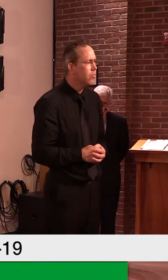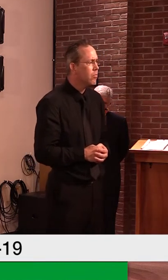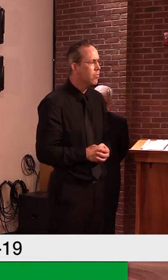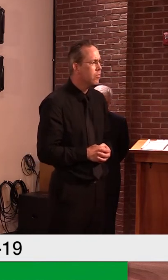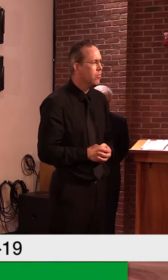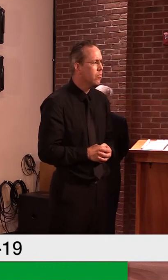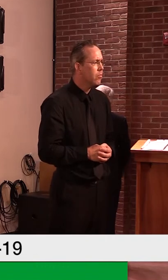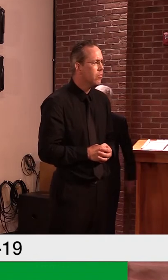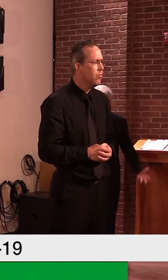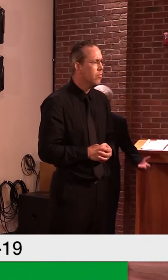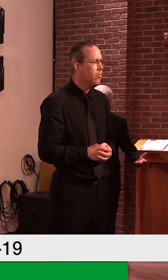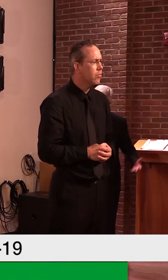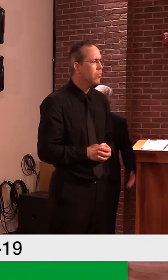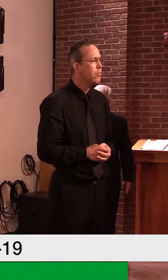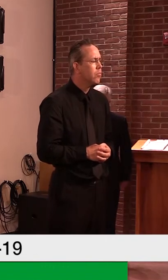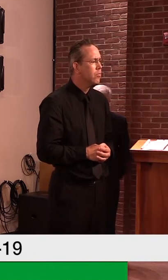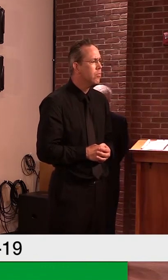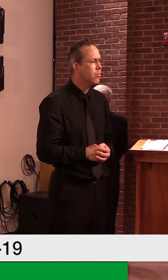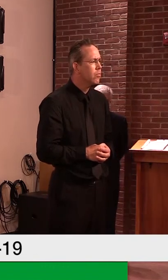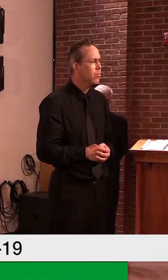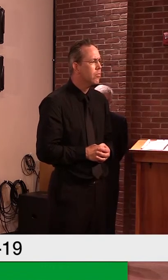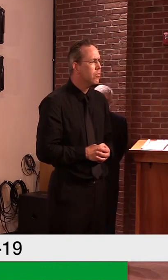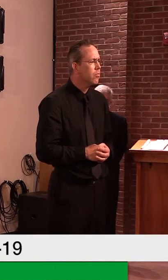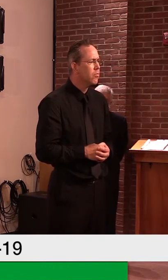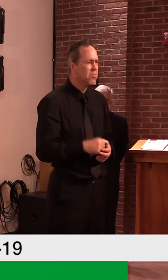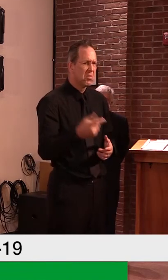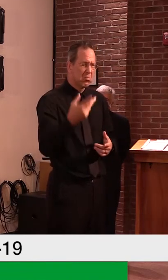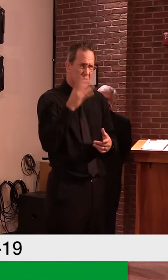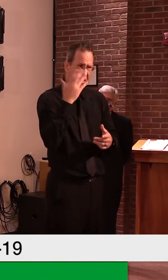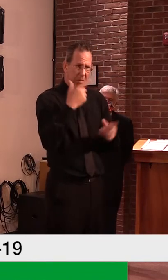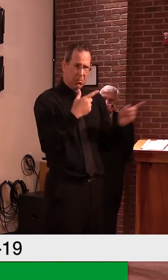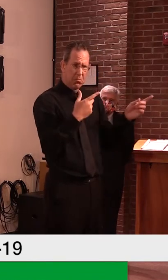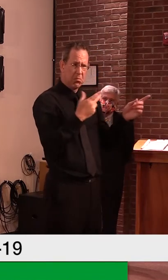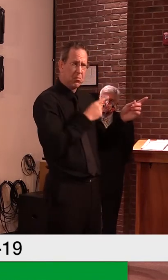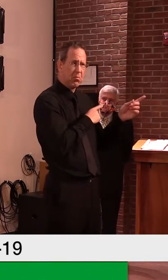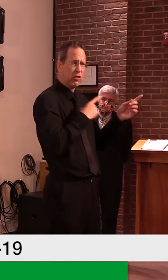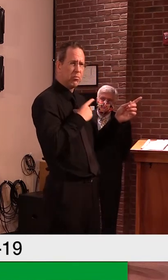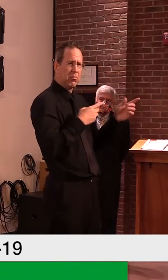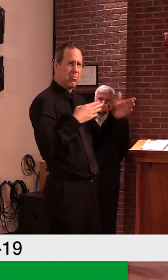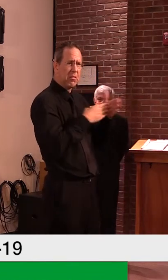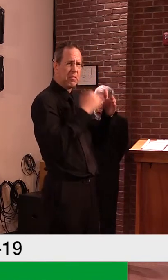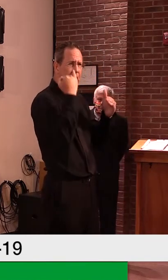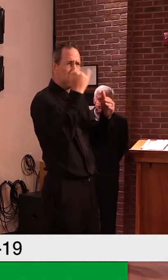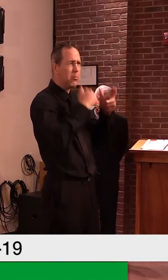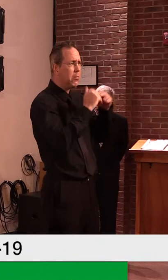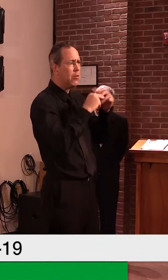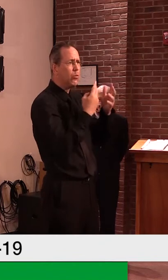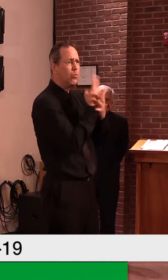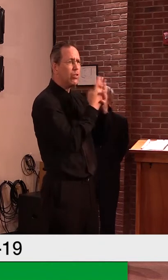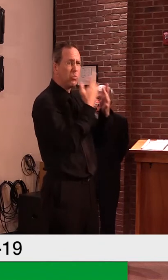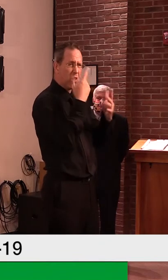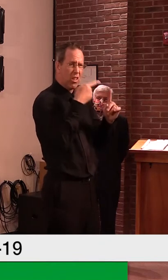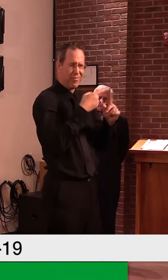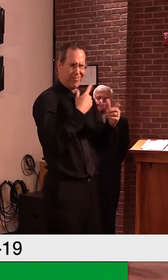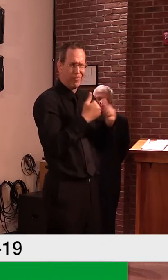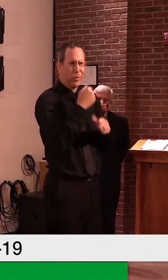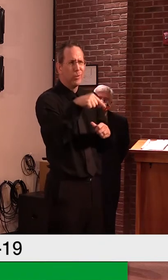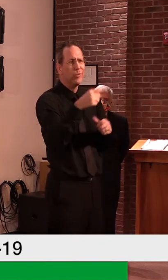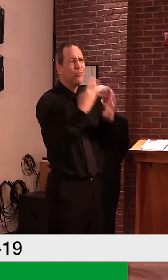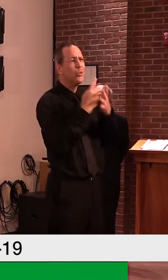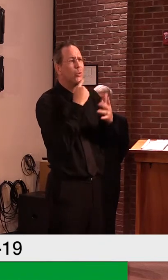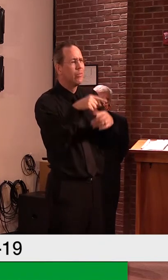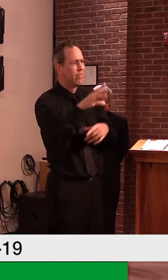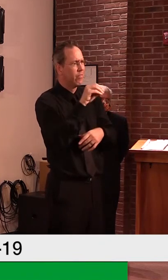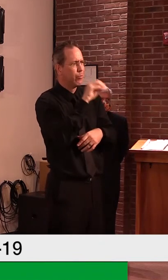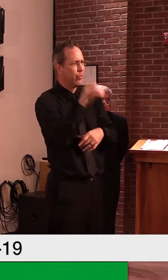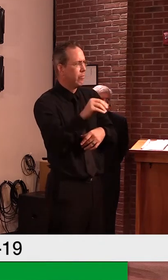being drug offenses? I don't have that in front of me, but I don't believe that to be the case, but we can get that for you.